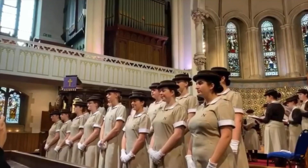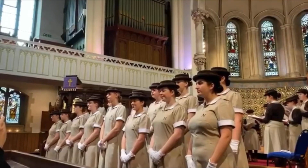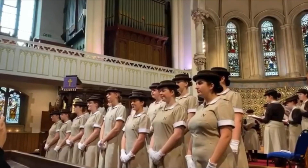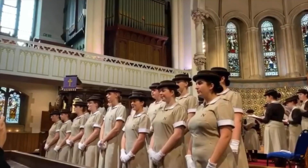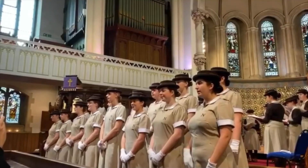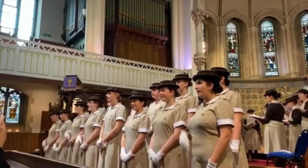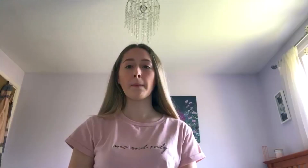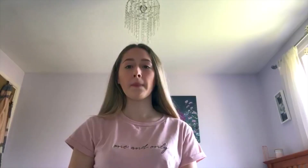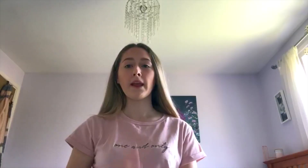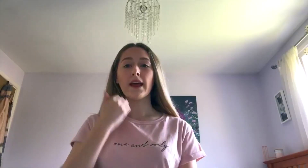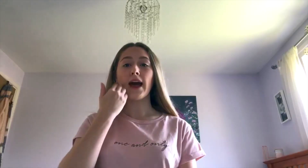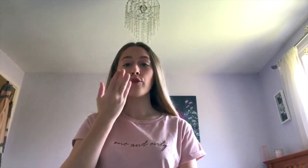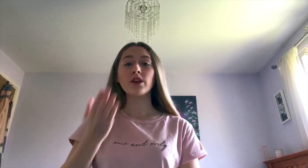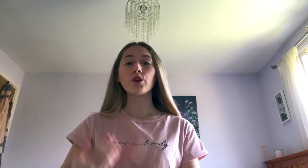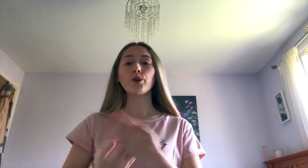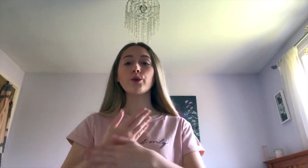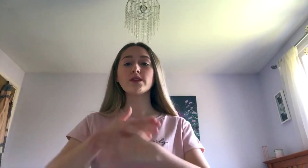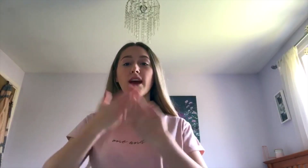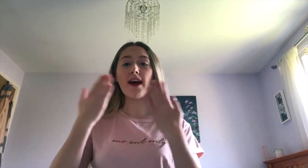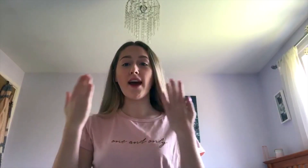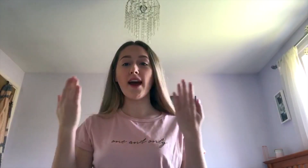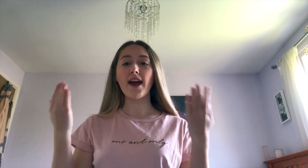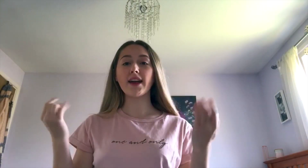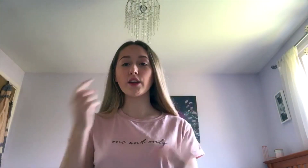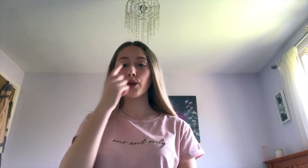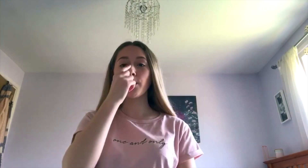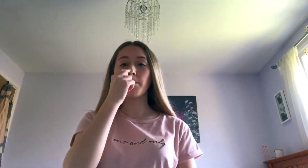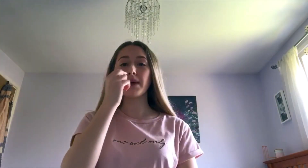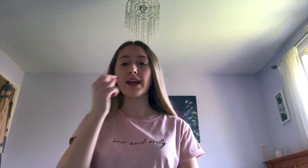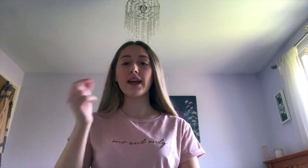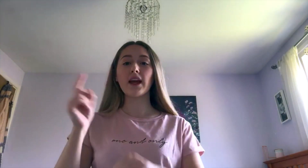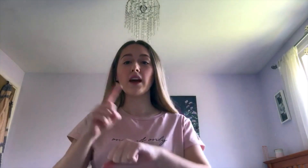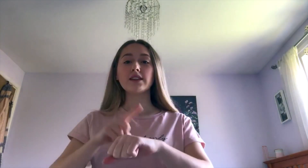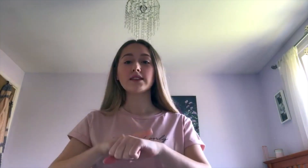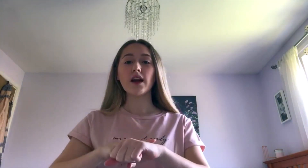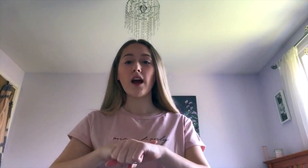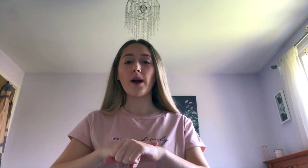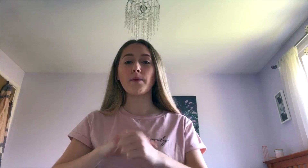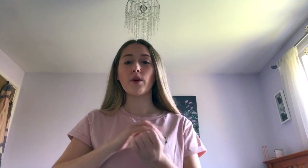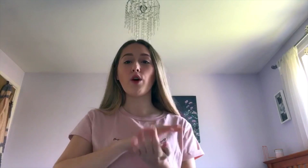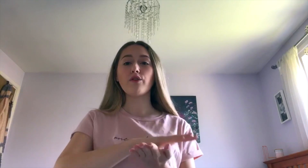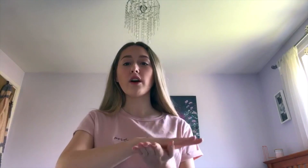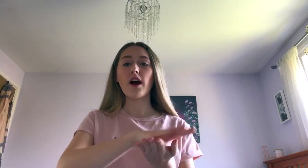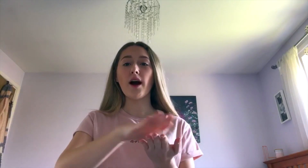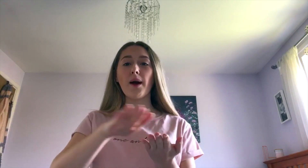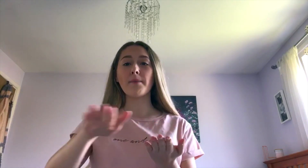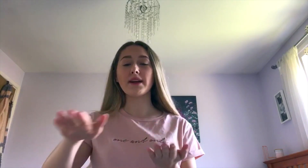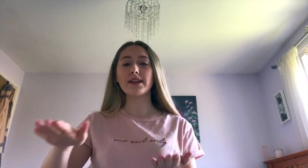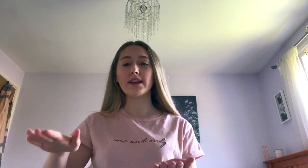Every new day will be a time of harmony,